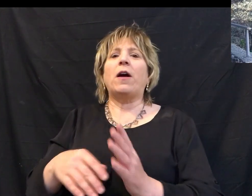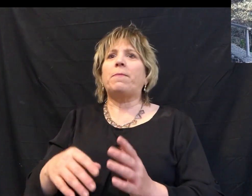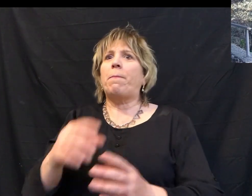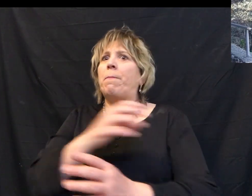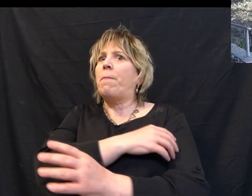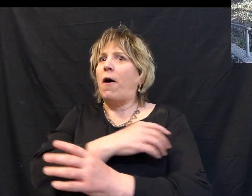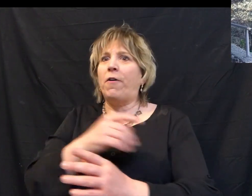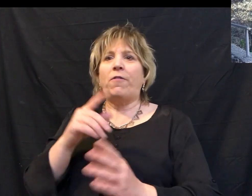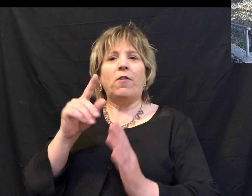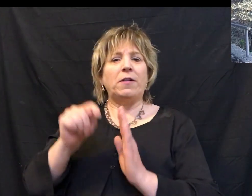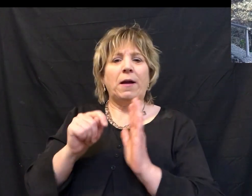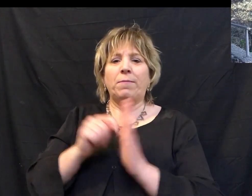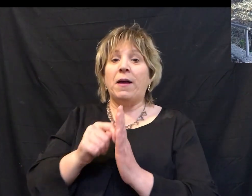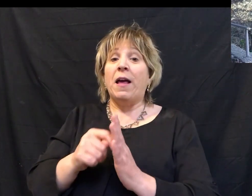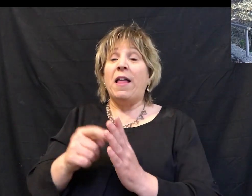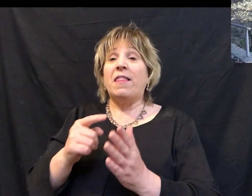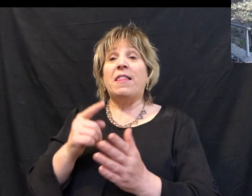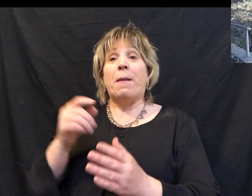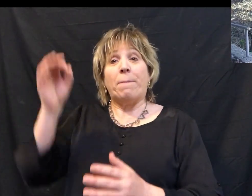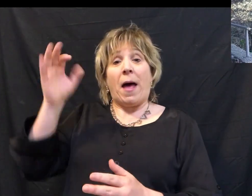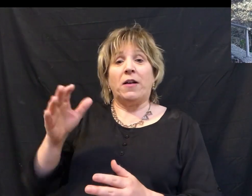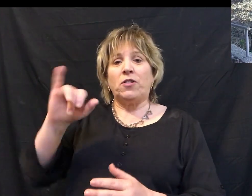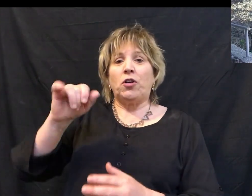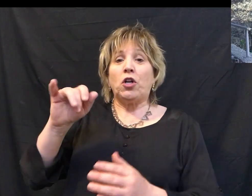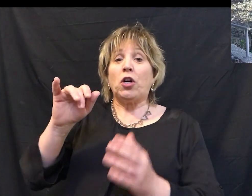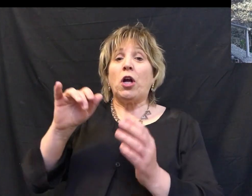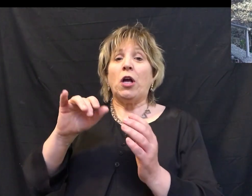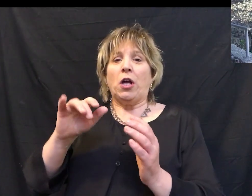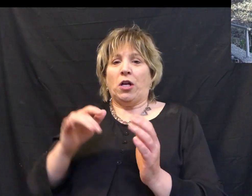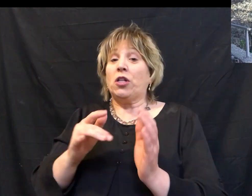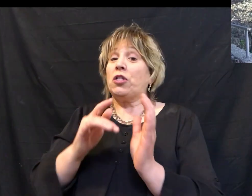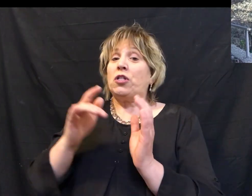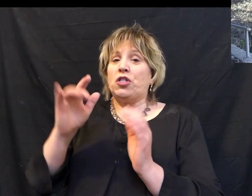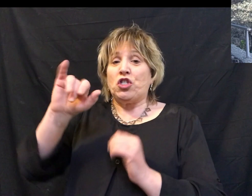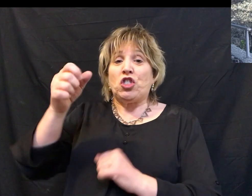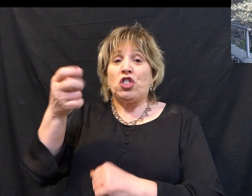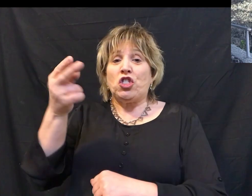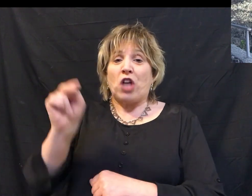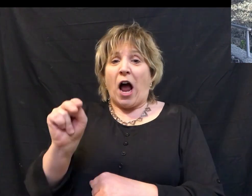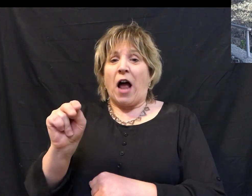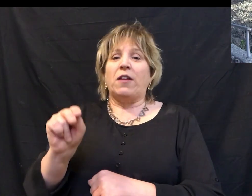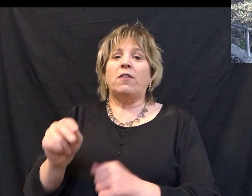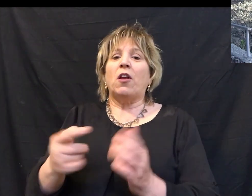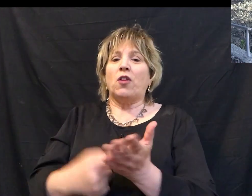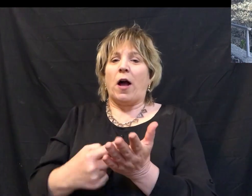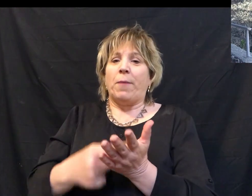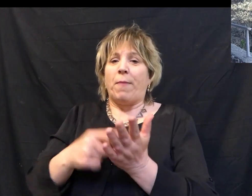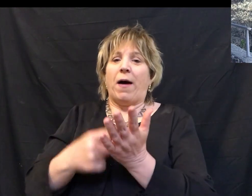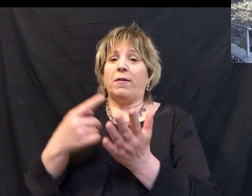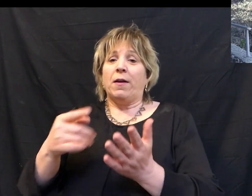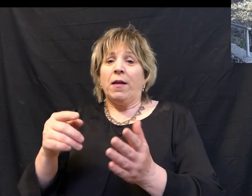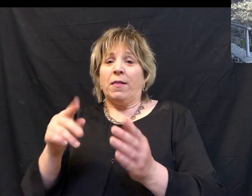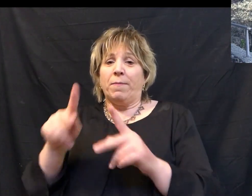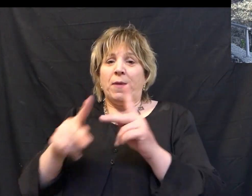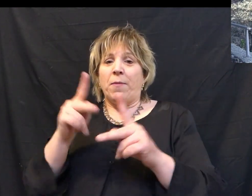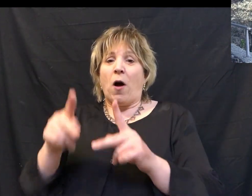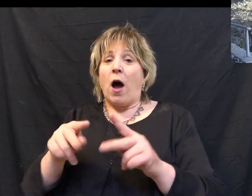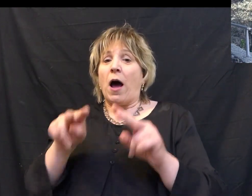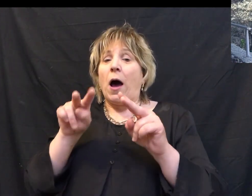just been a powerful, powerful time. This weekend, Pastor John is going to be talking about the triumphal entry. He's going to be talking about the fact that